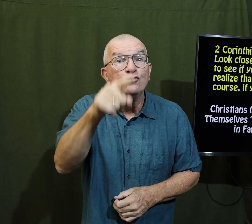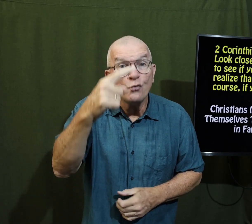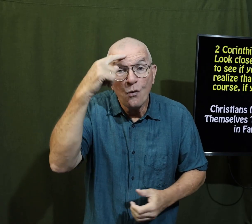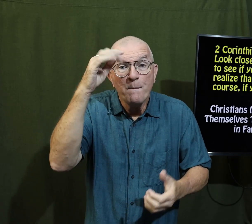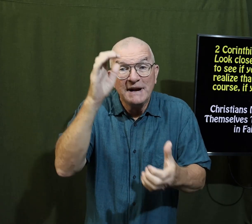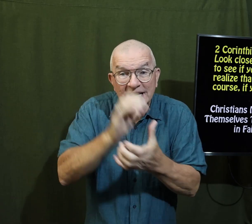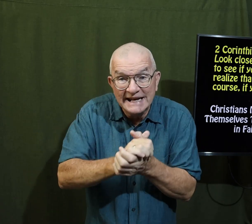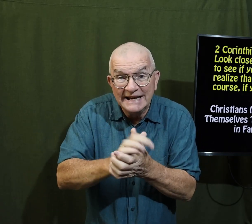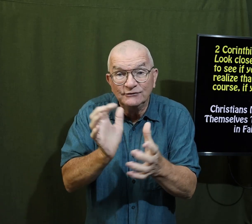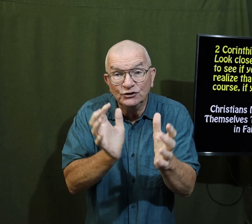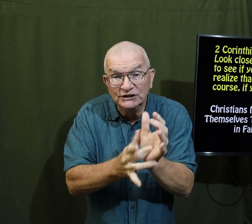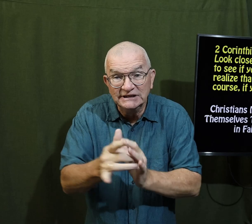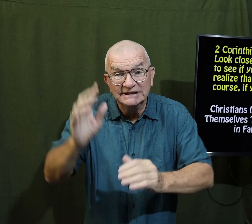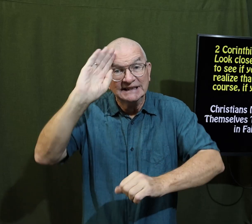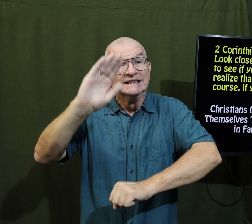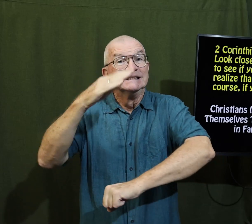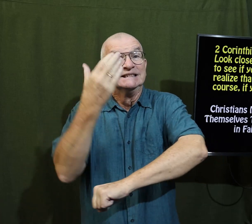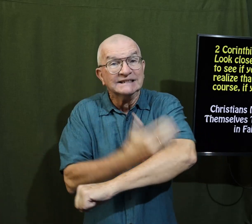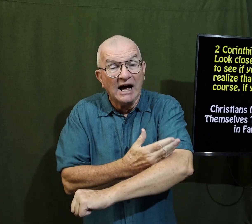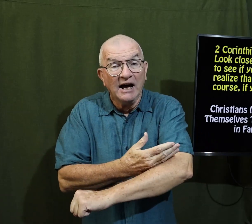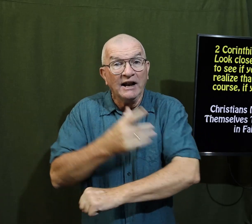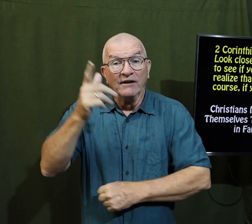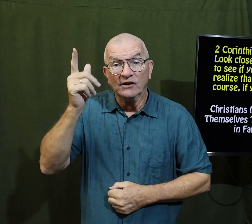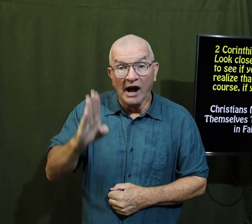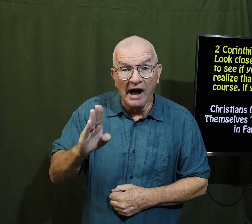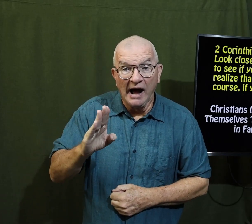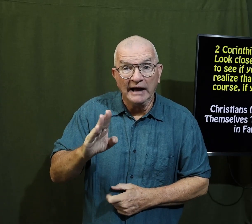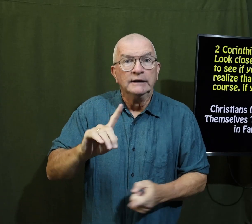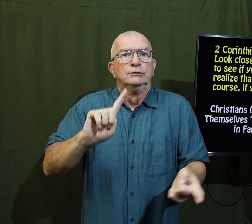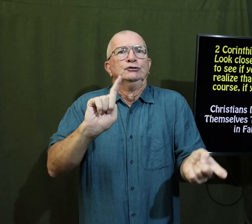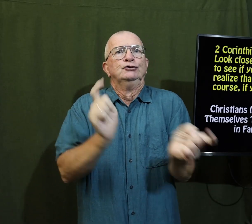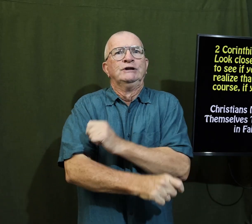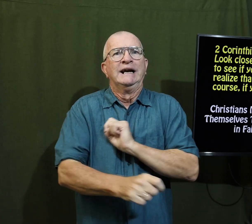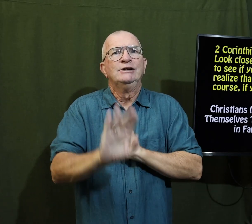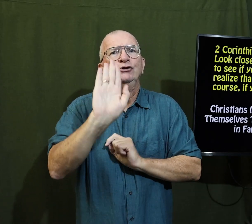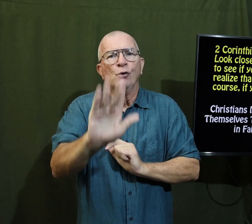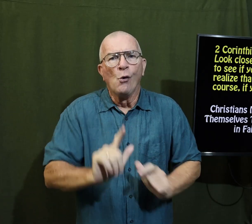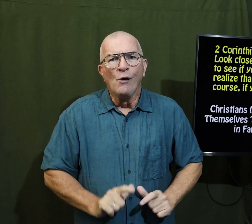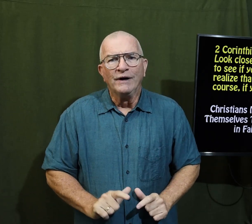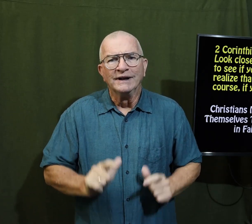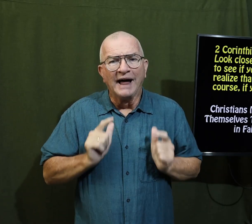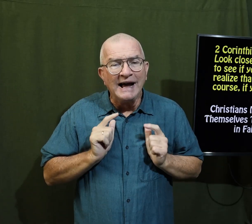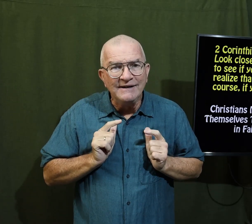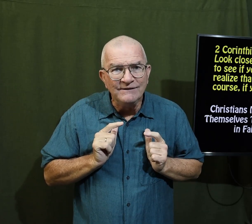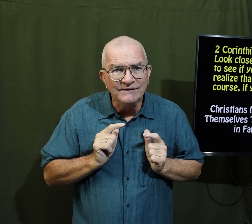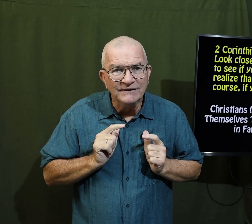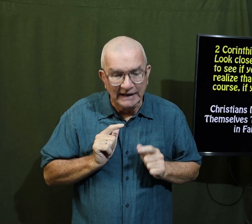and the question is do you believe Jesus is the son of God to change your life